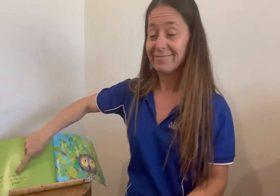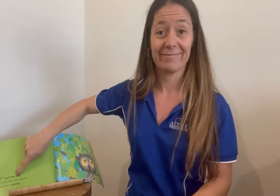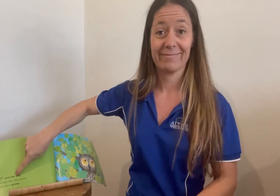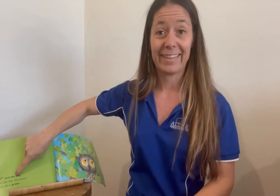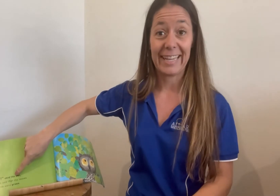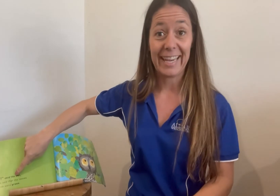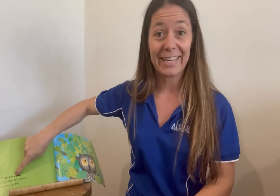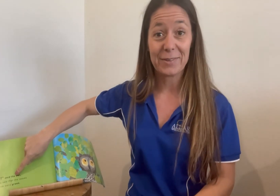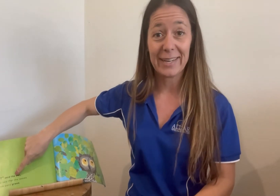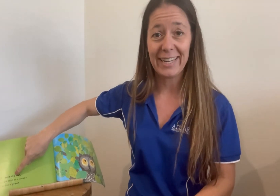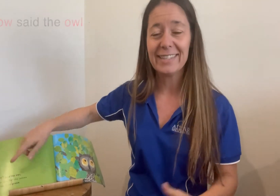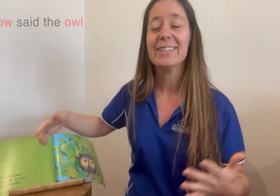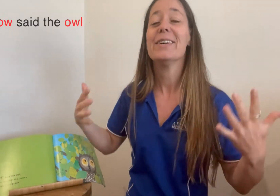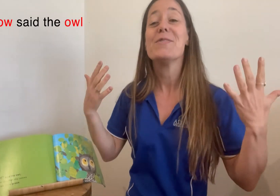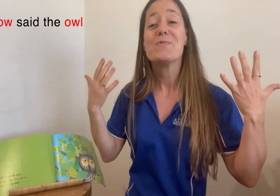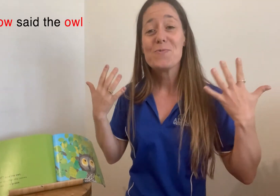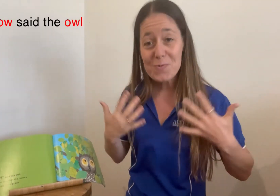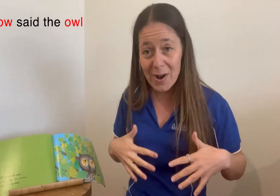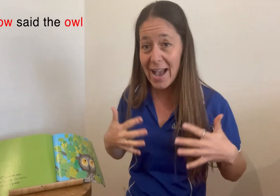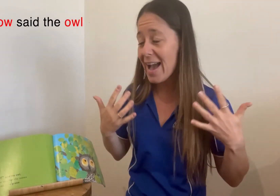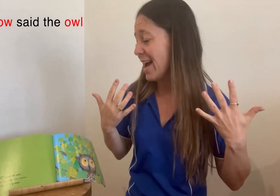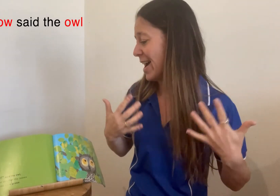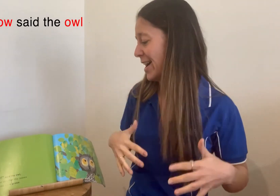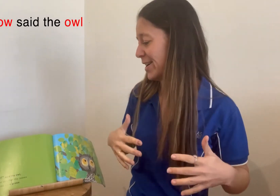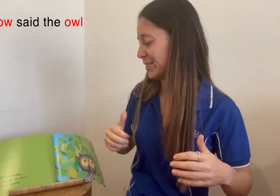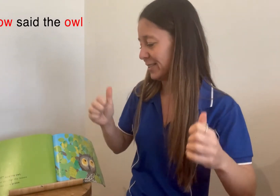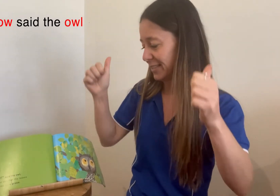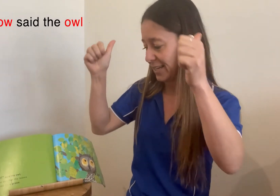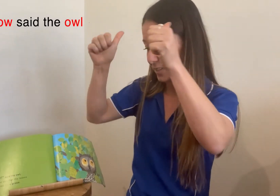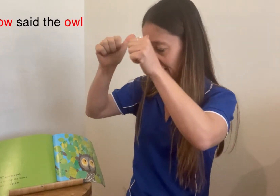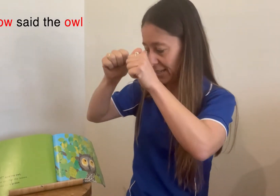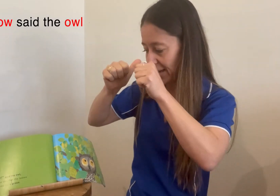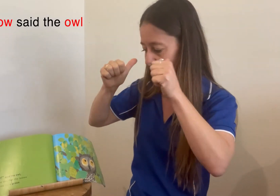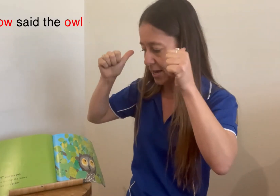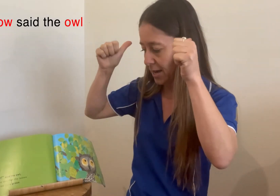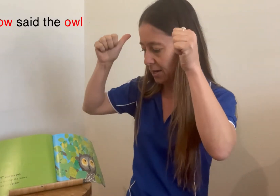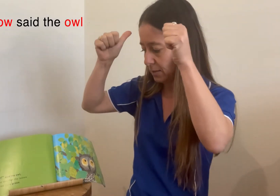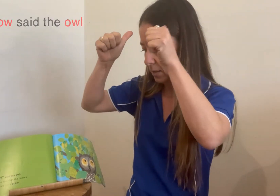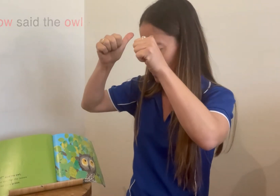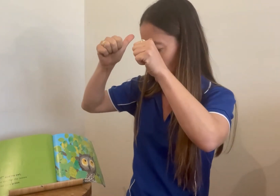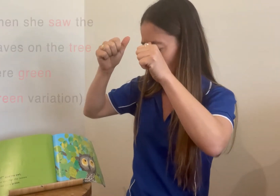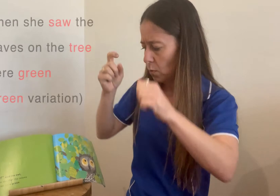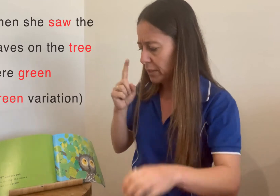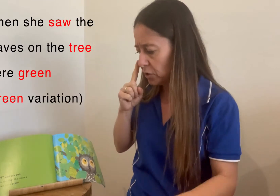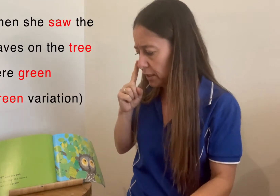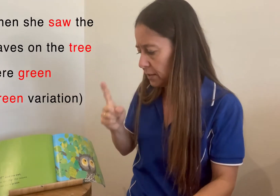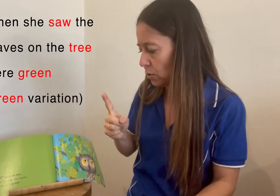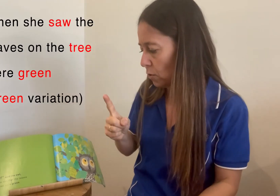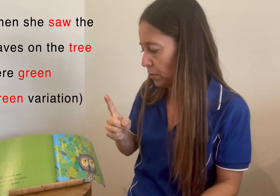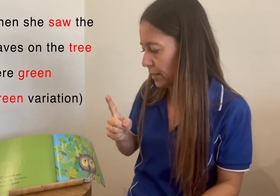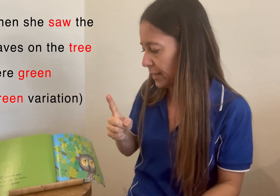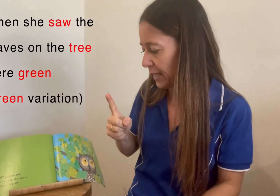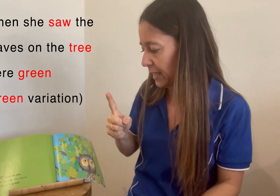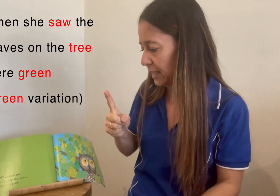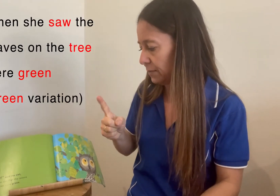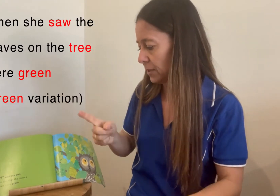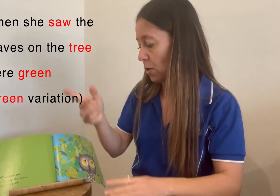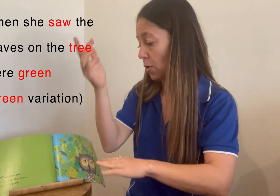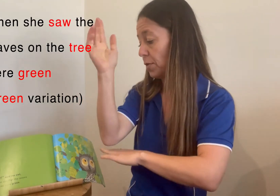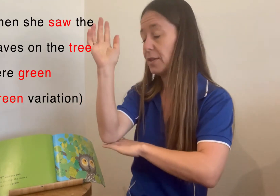Again, you ready? Wow, said the owl, when she saw the leaves on the